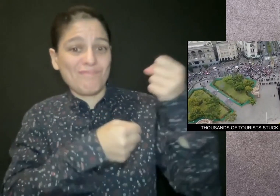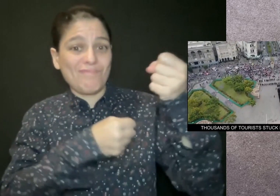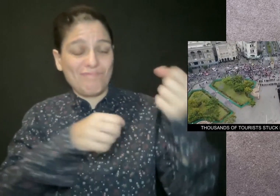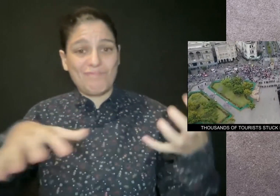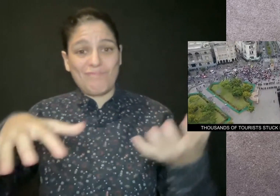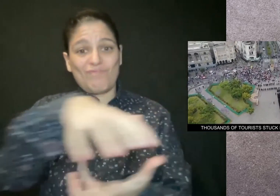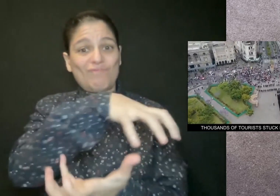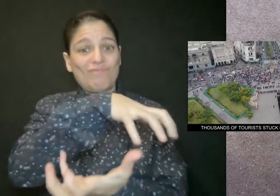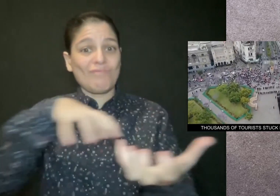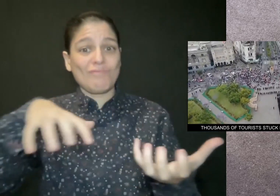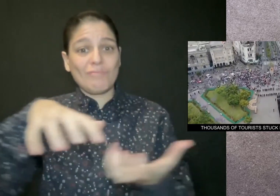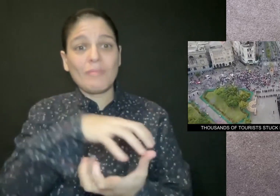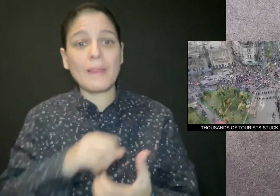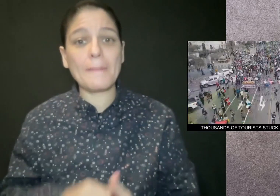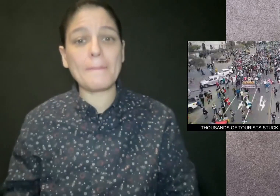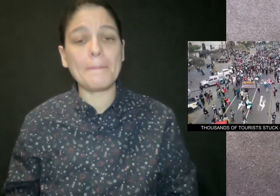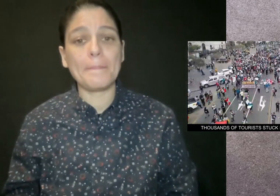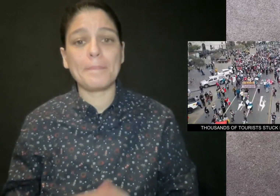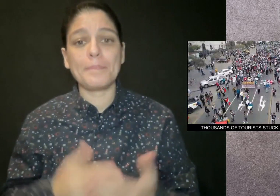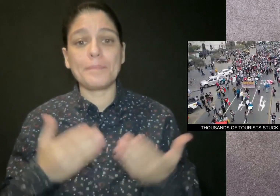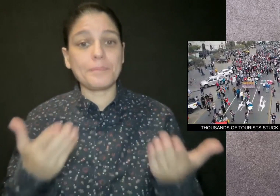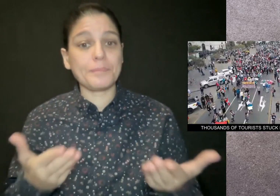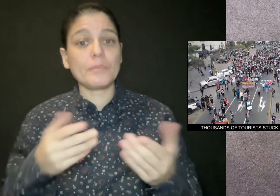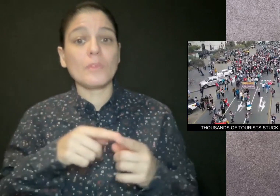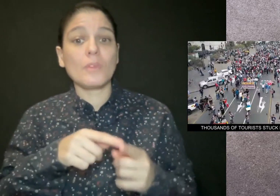ousting of former President Pedro Castillo.